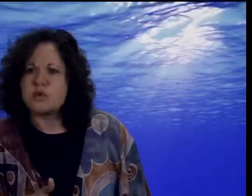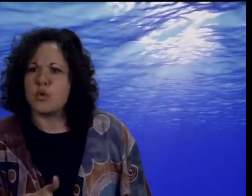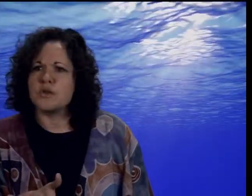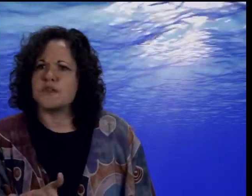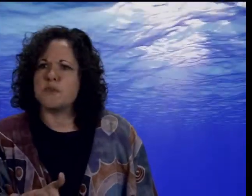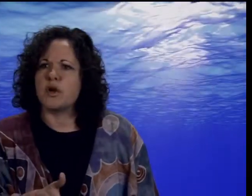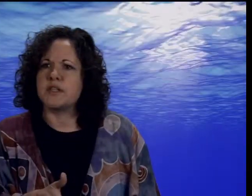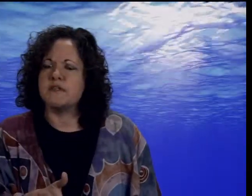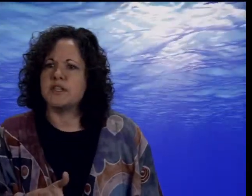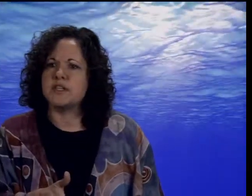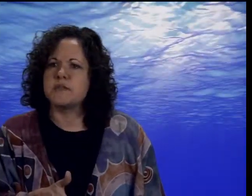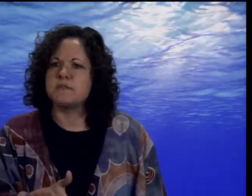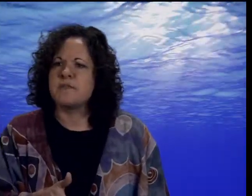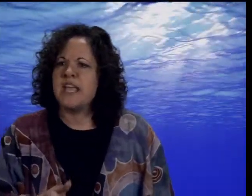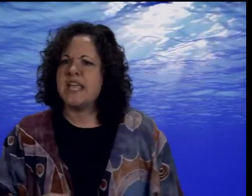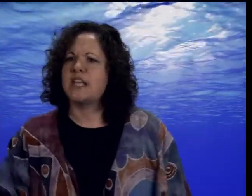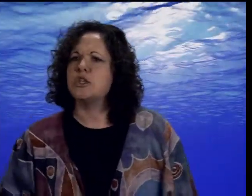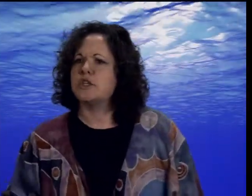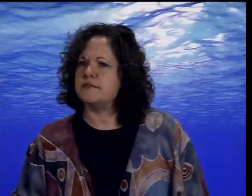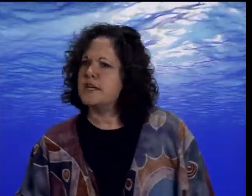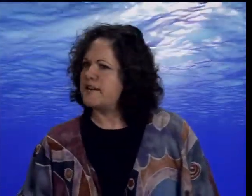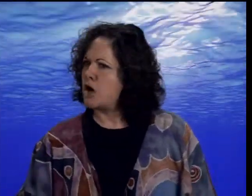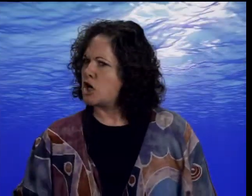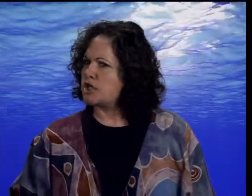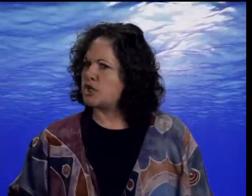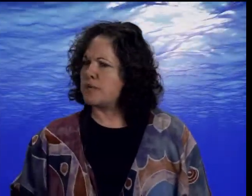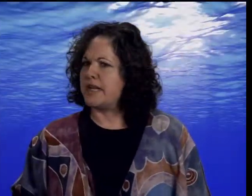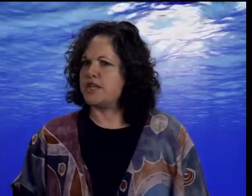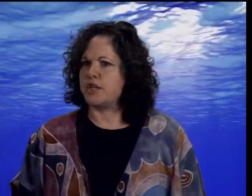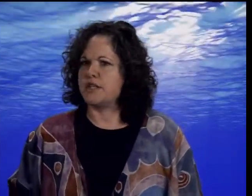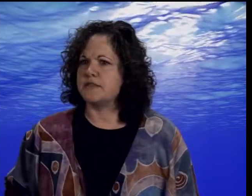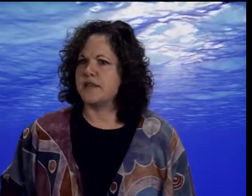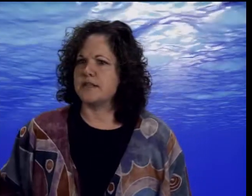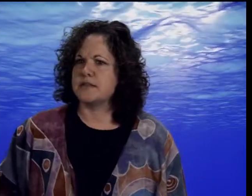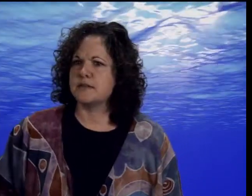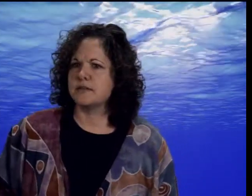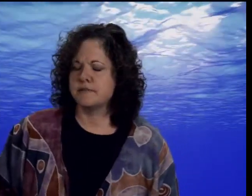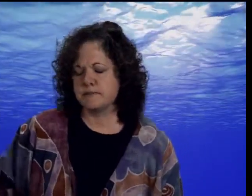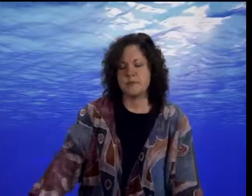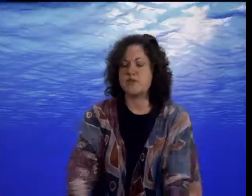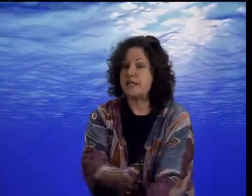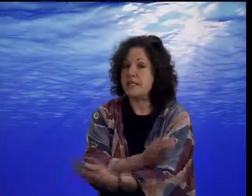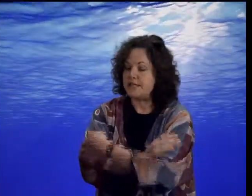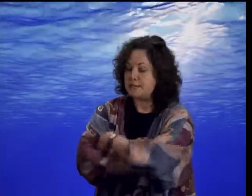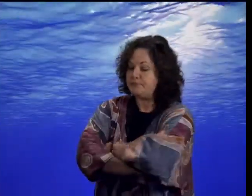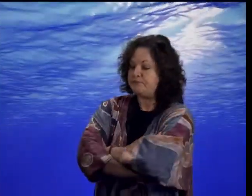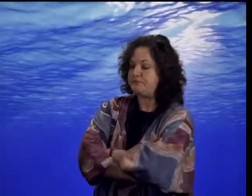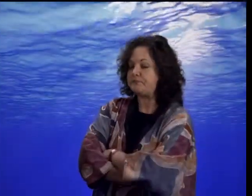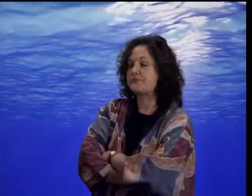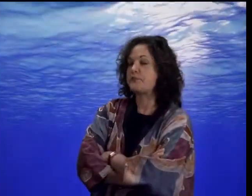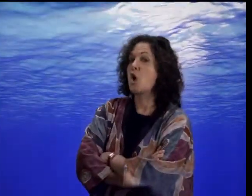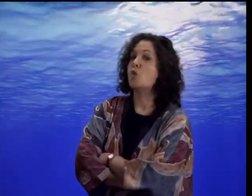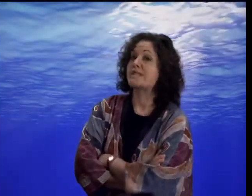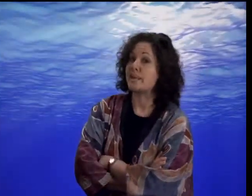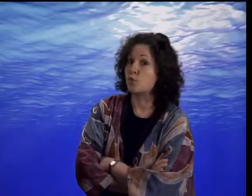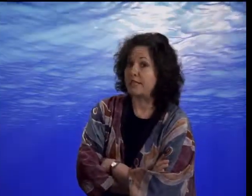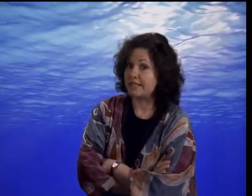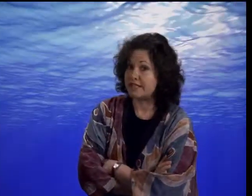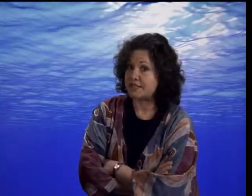towards the sparkling fish. He had a look of hard determination on his face. You see, he was a realist